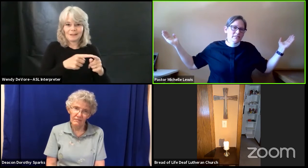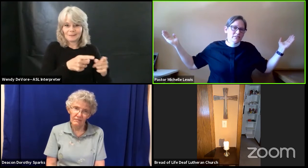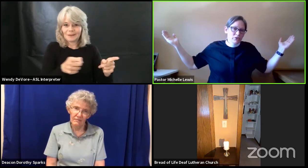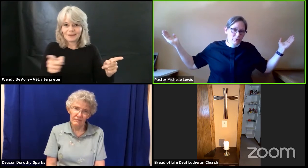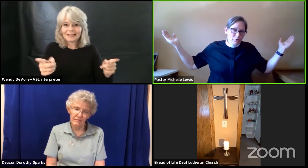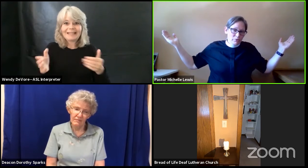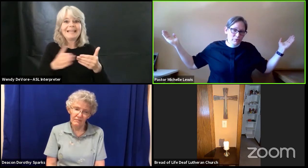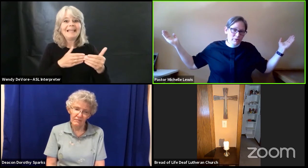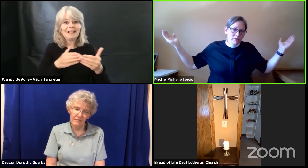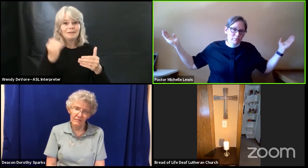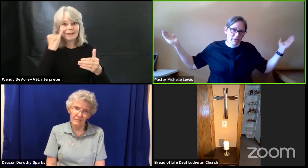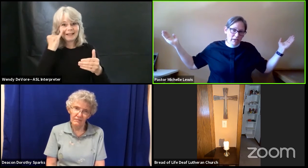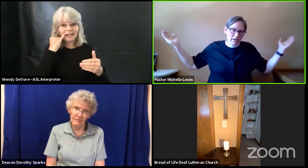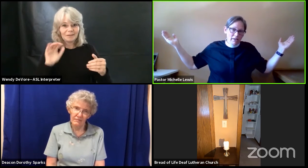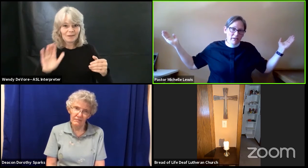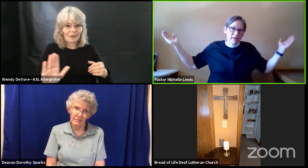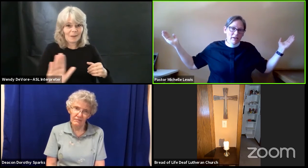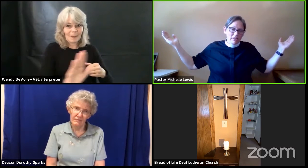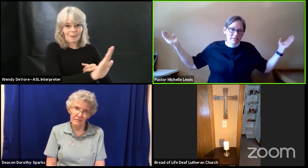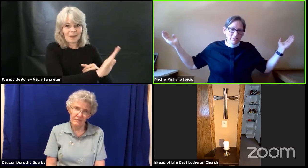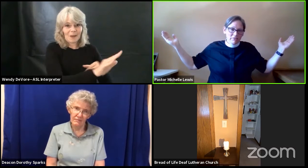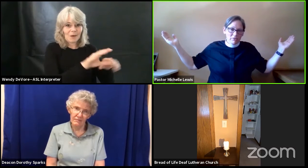you pain and suffering